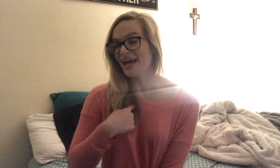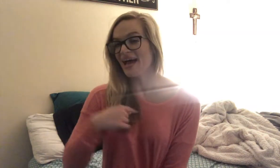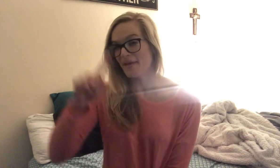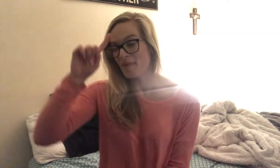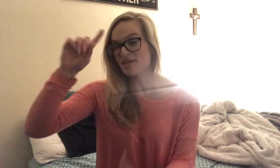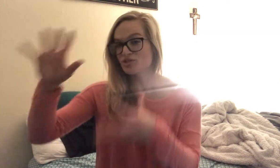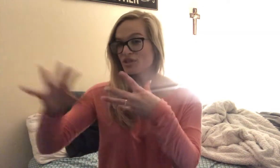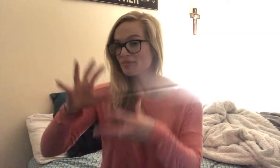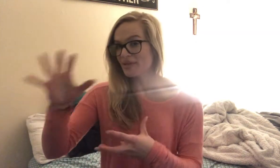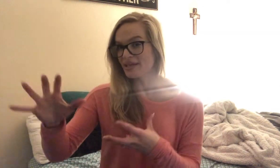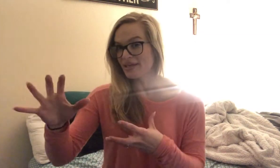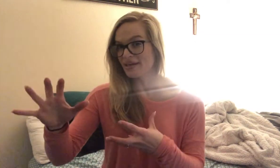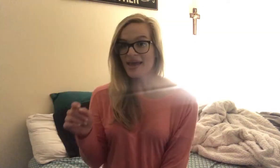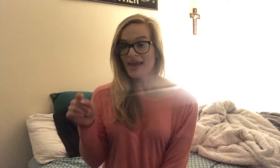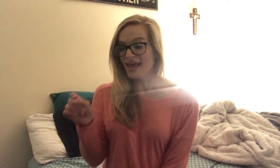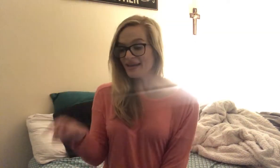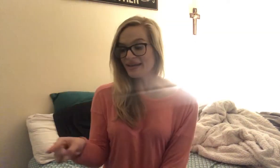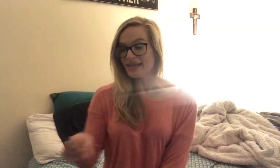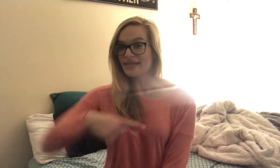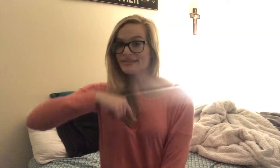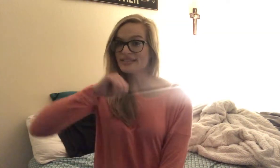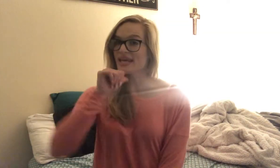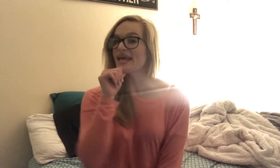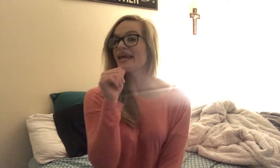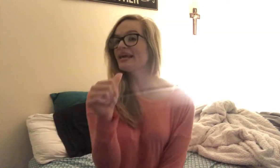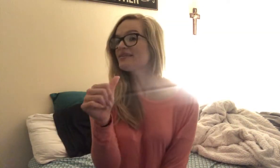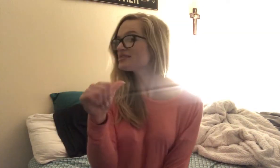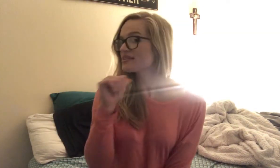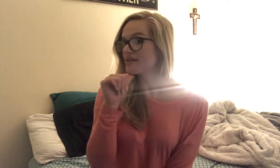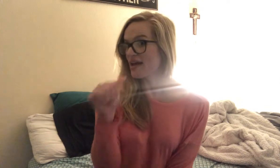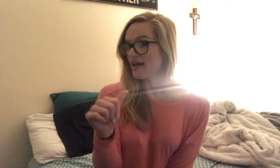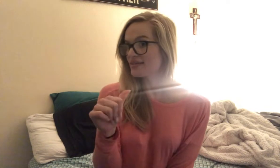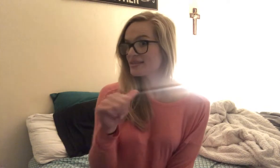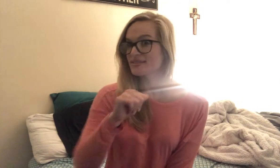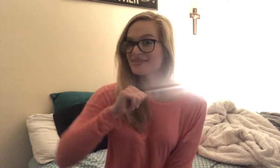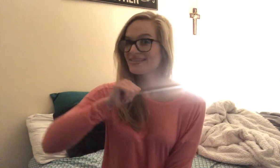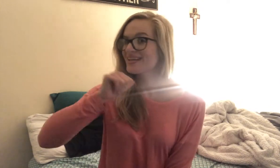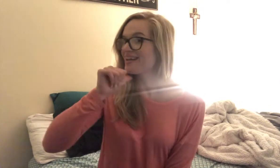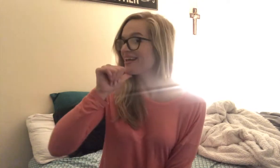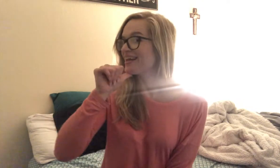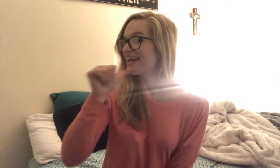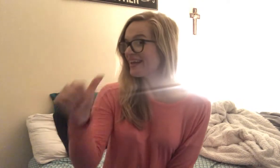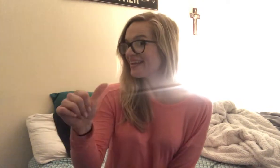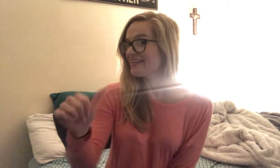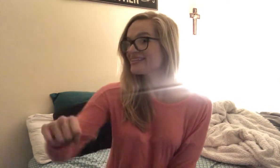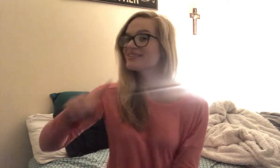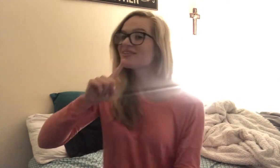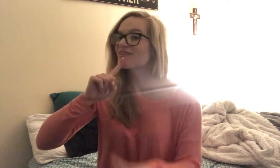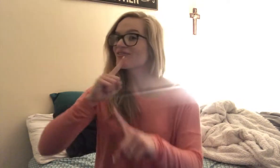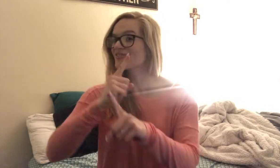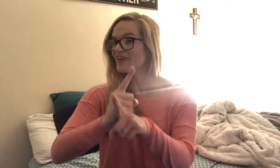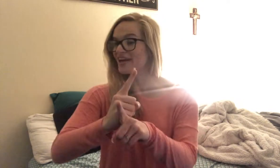I'm trippin'. And it ain't not ain't right.